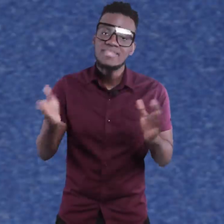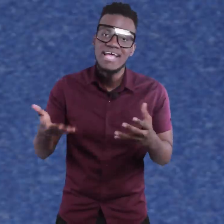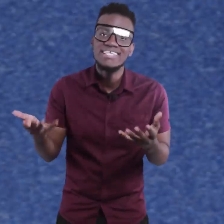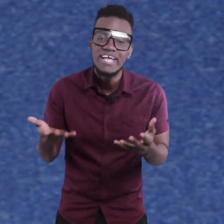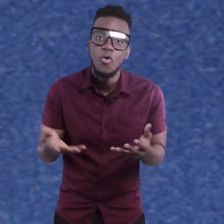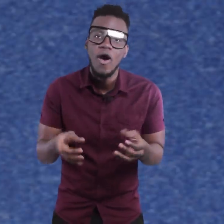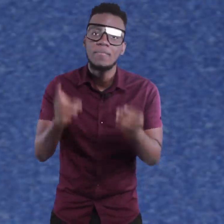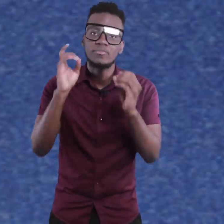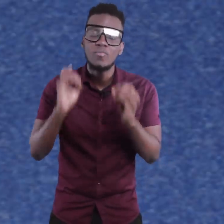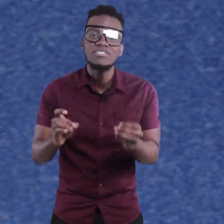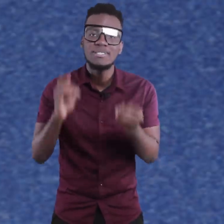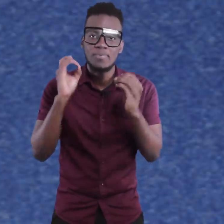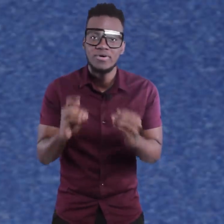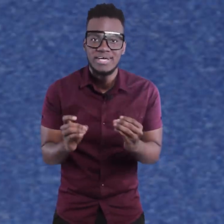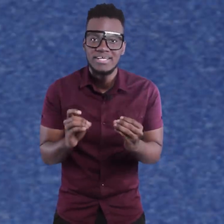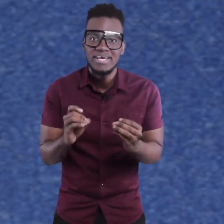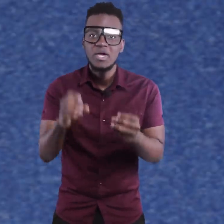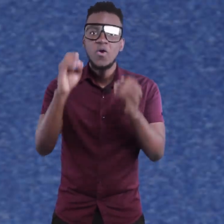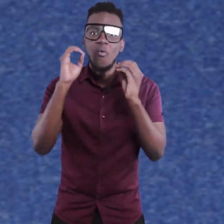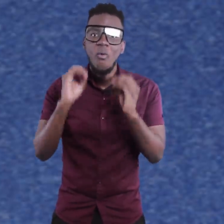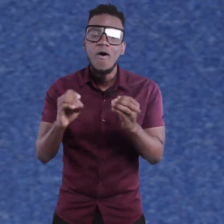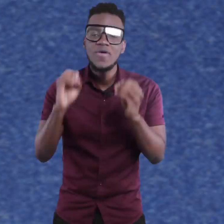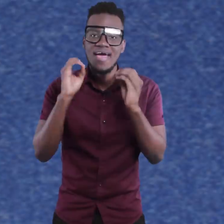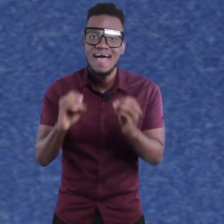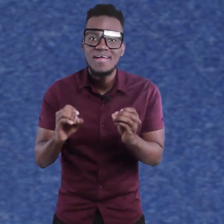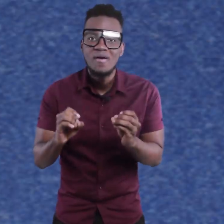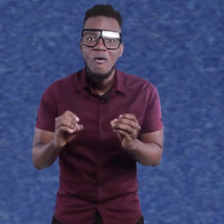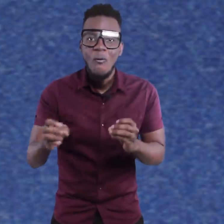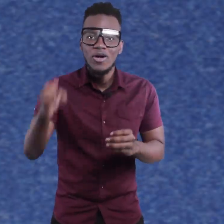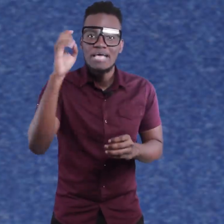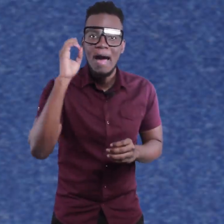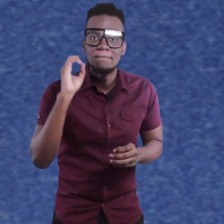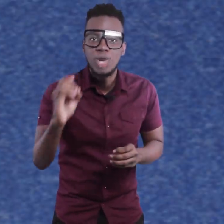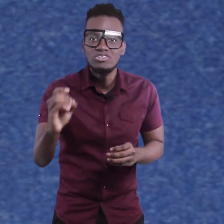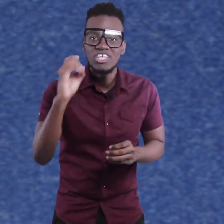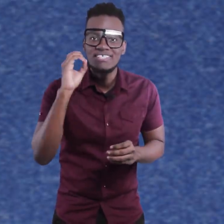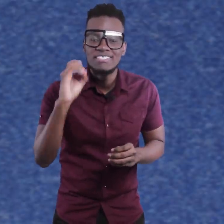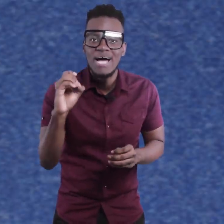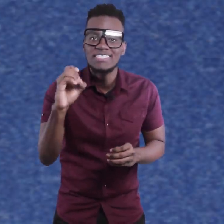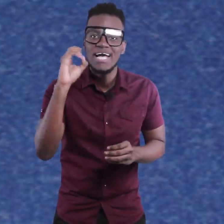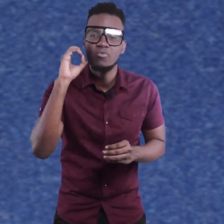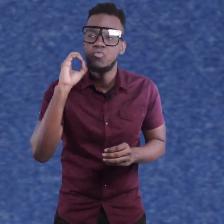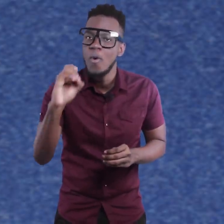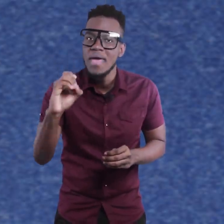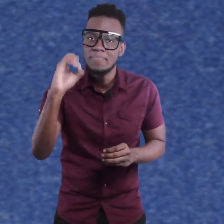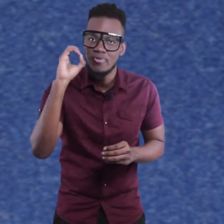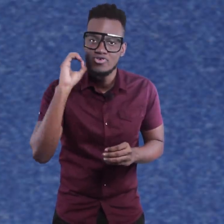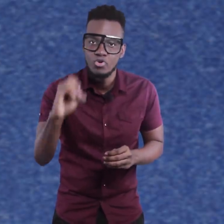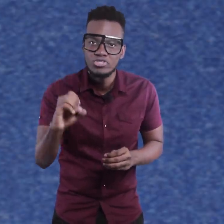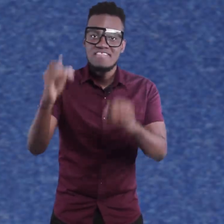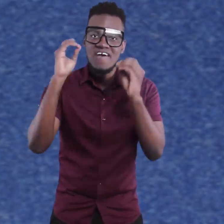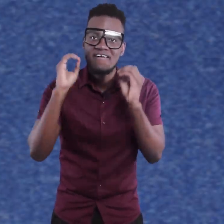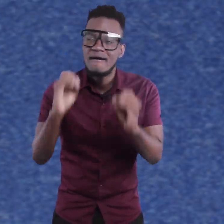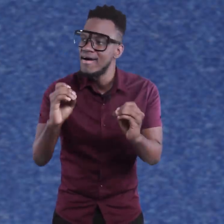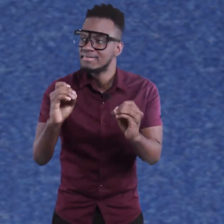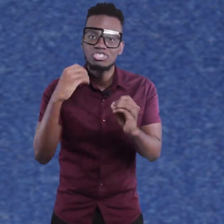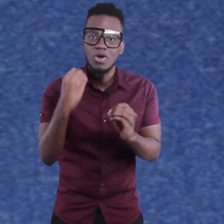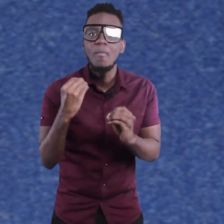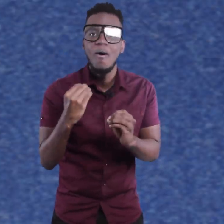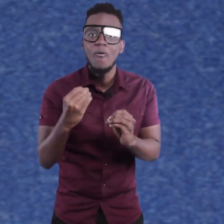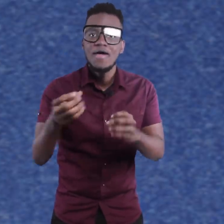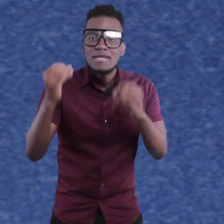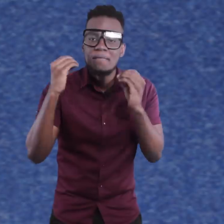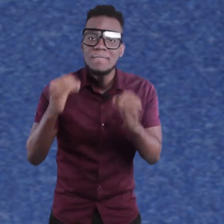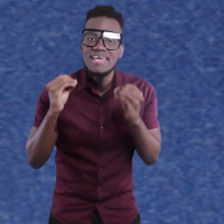all kind of things that are going on but most importantly what we had was a bunch of songs that women produced that got